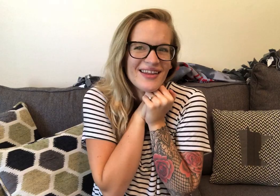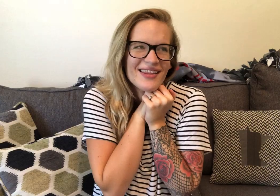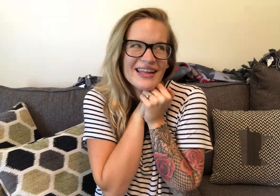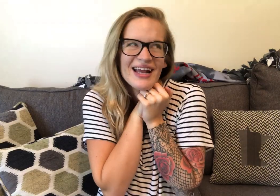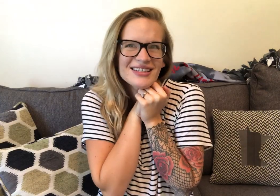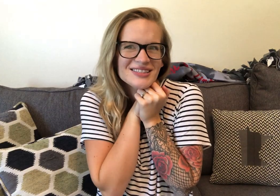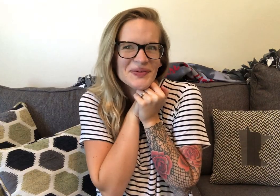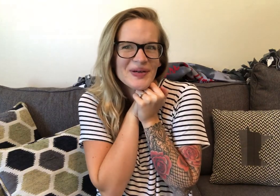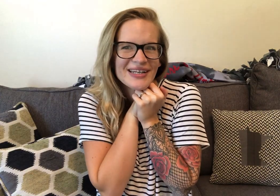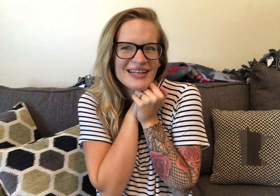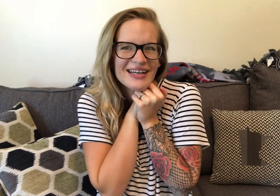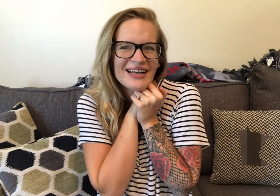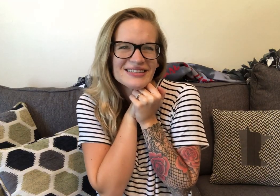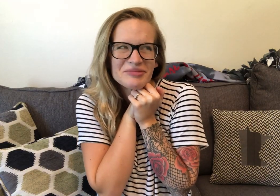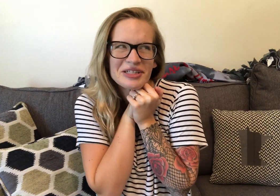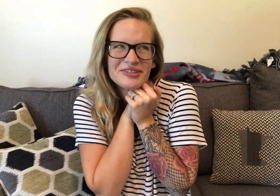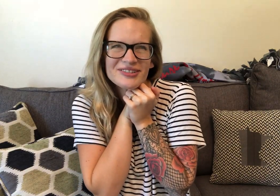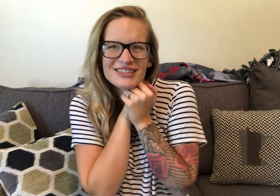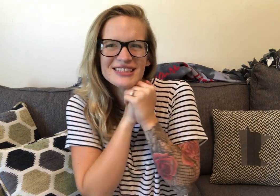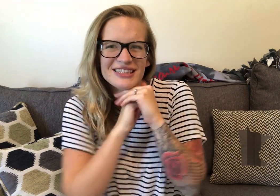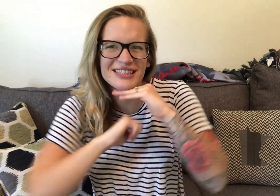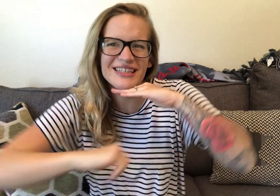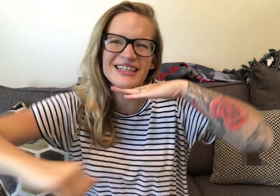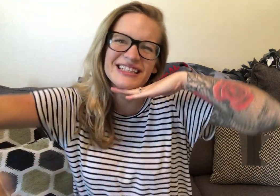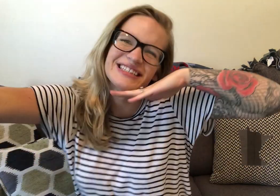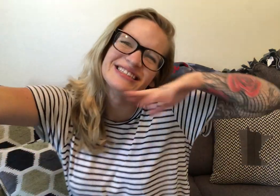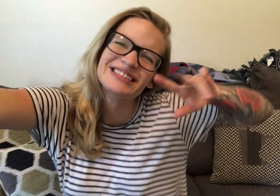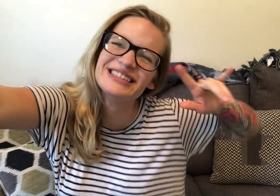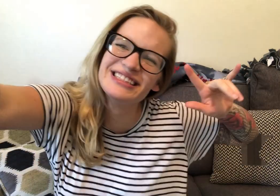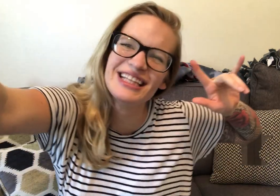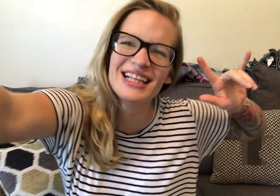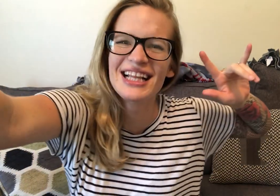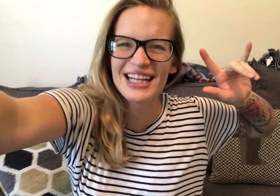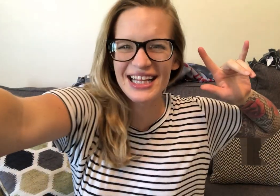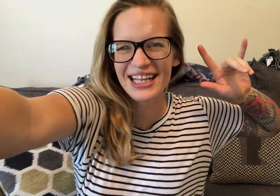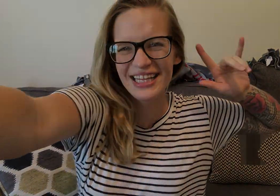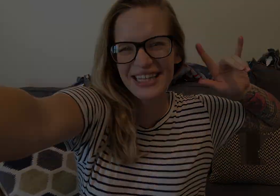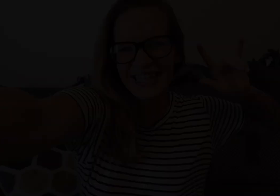The next one. I suppose. I'll I'll I'll